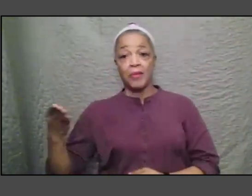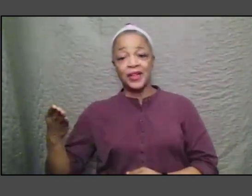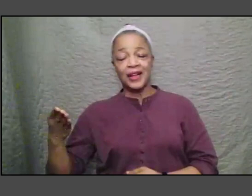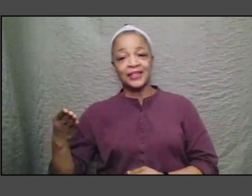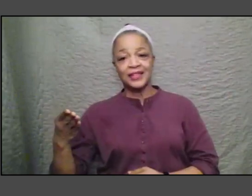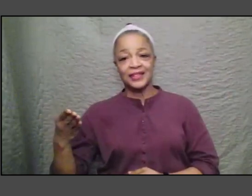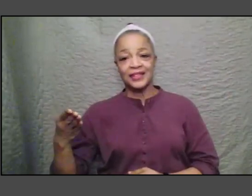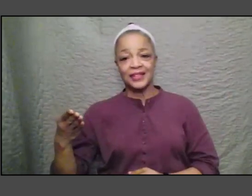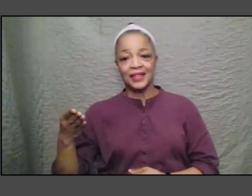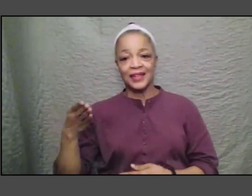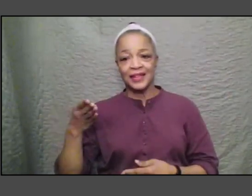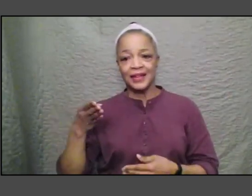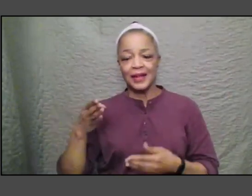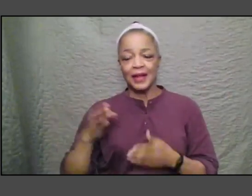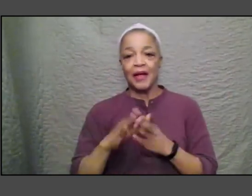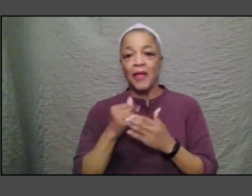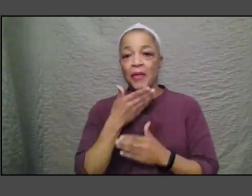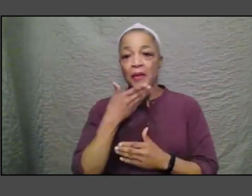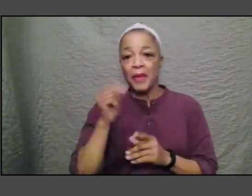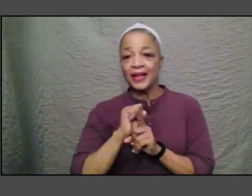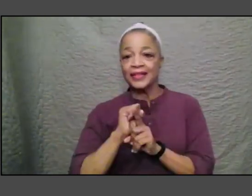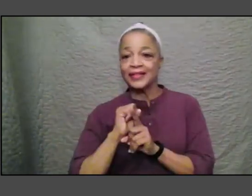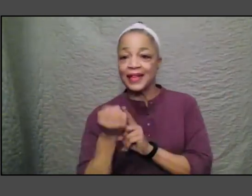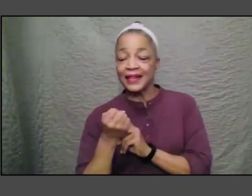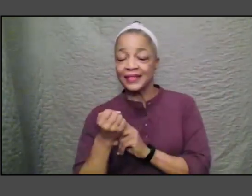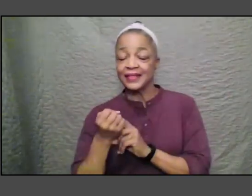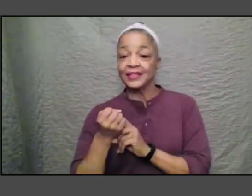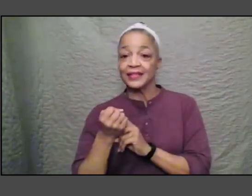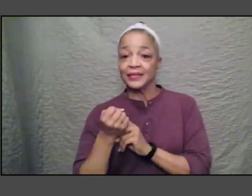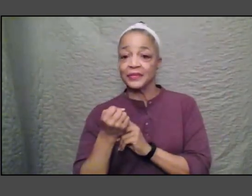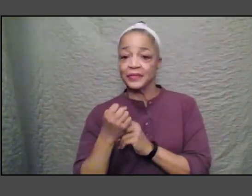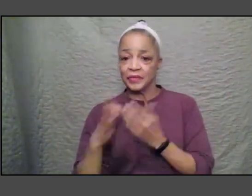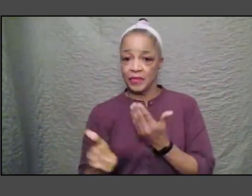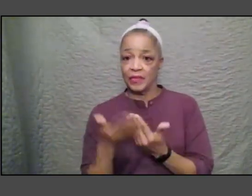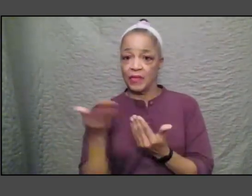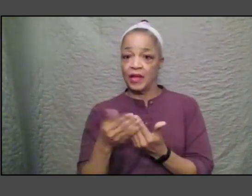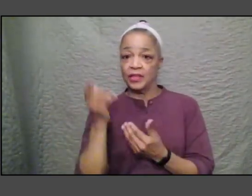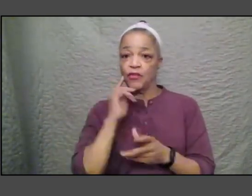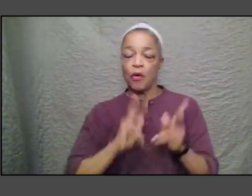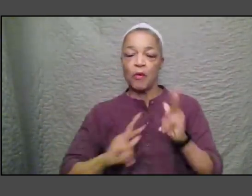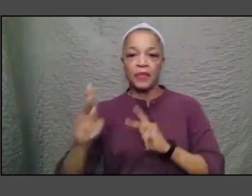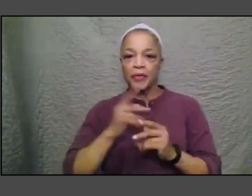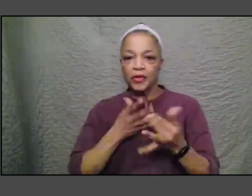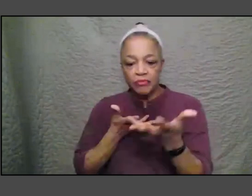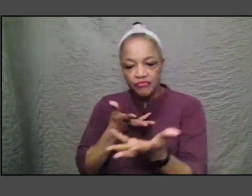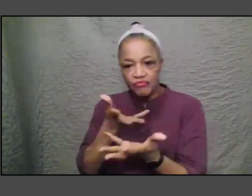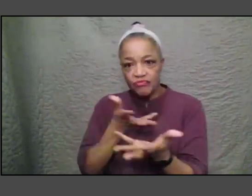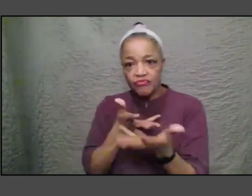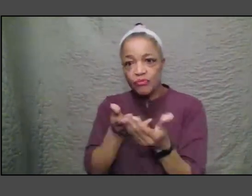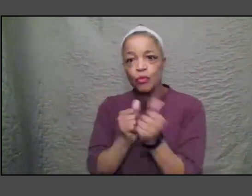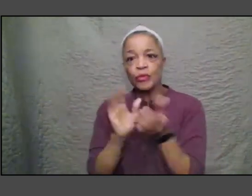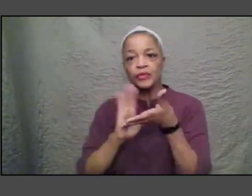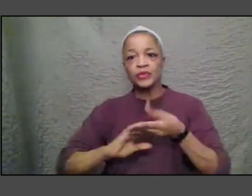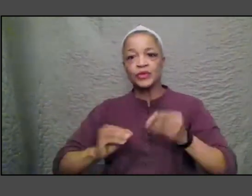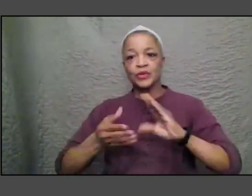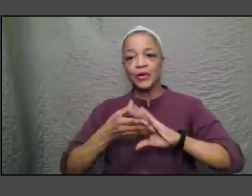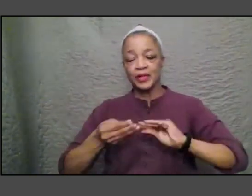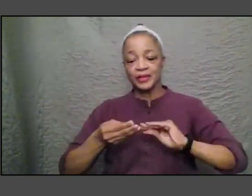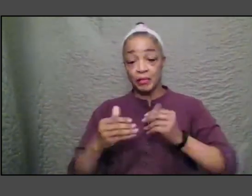case it makes it easy for people to engage with these stories because the most important thing the african-american museum did